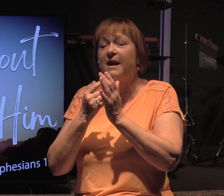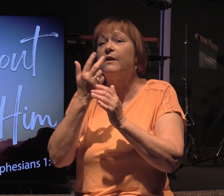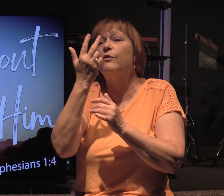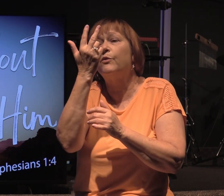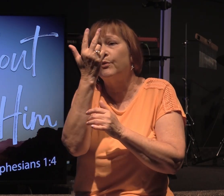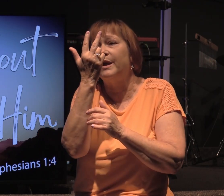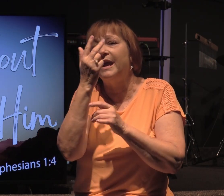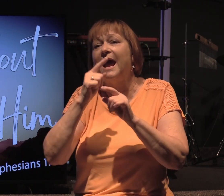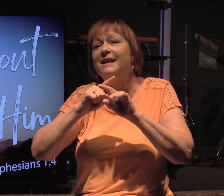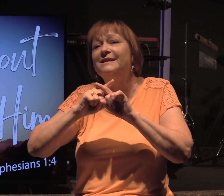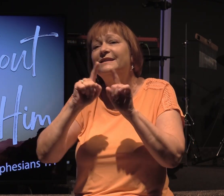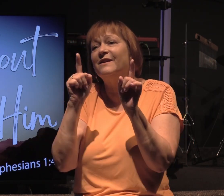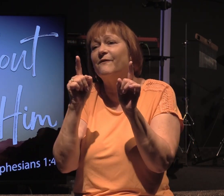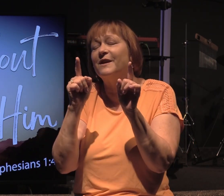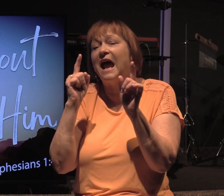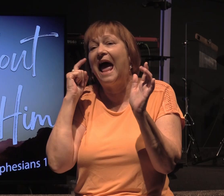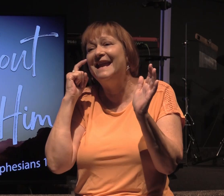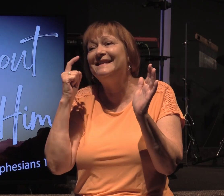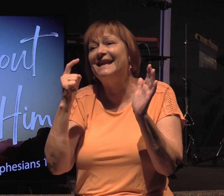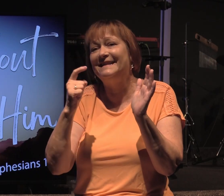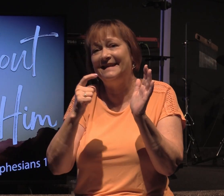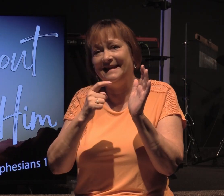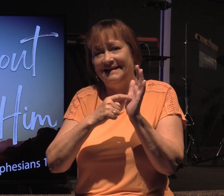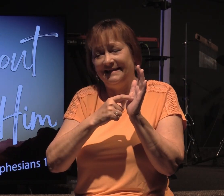three different identities.